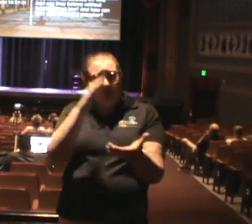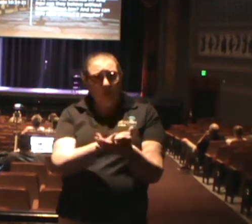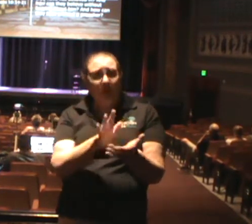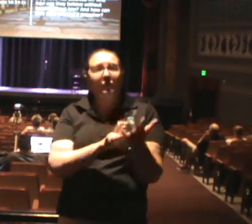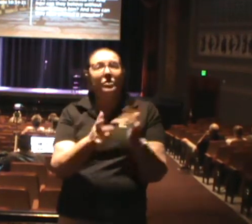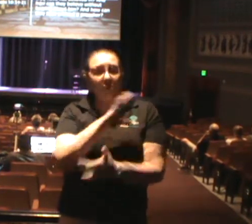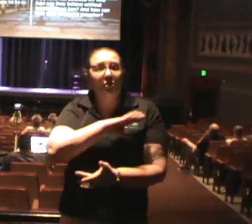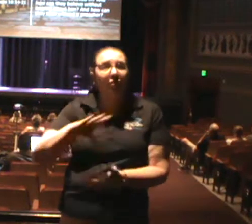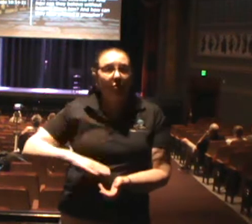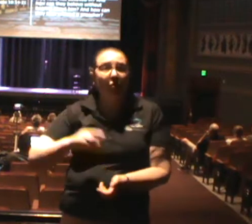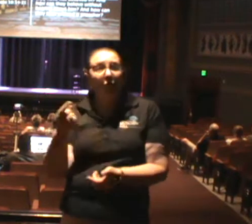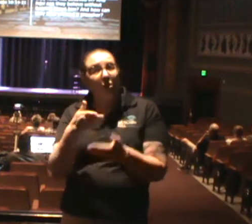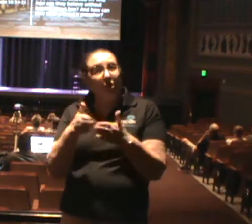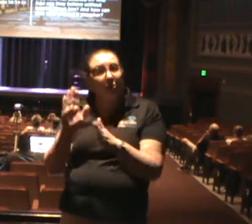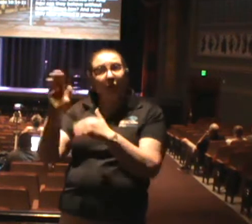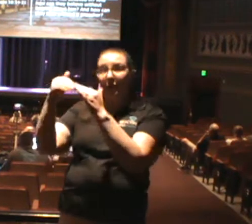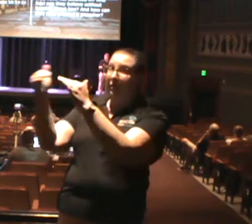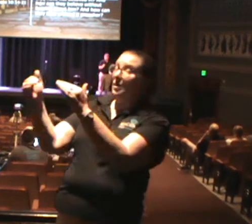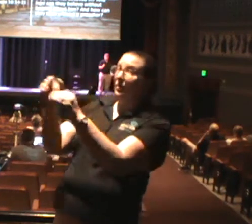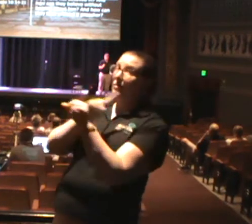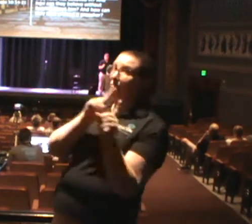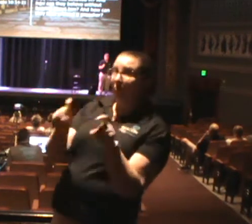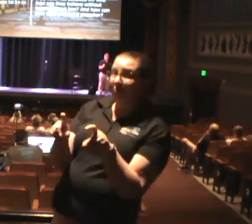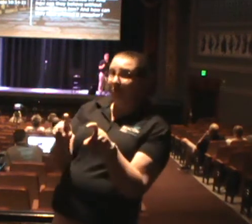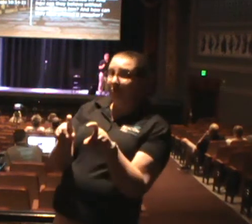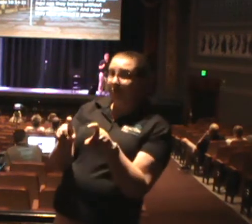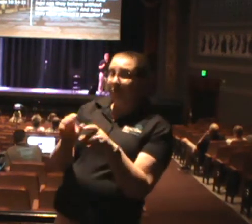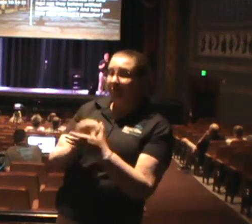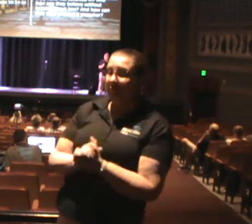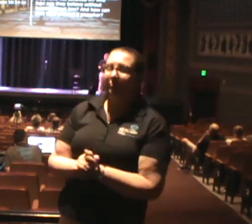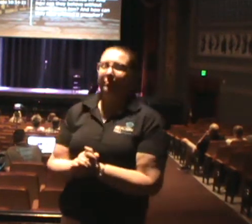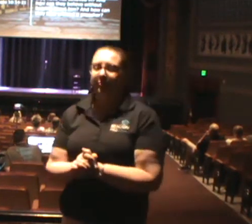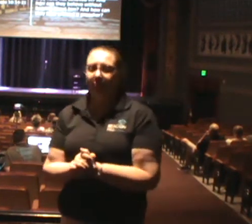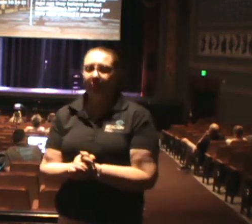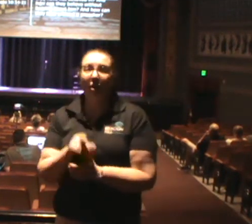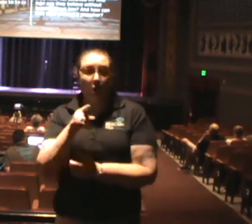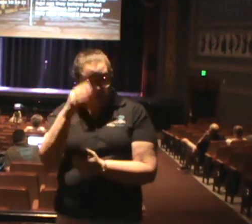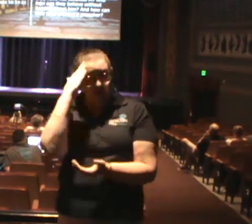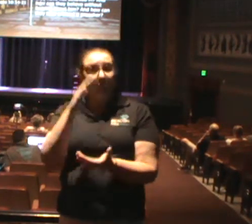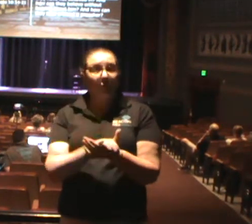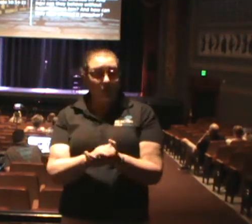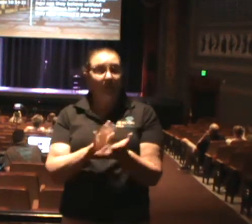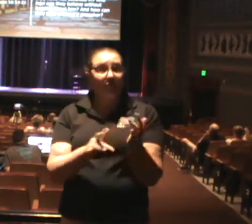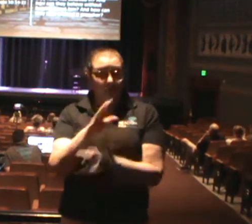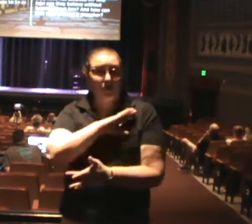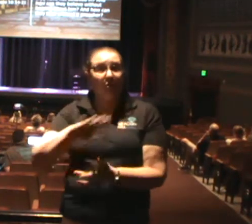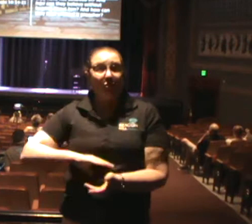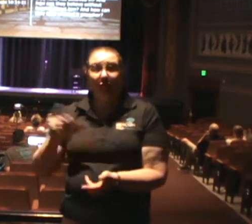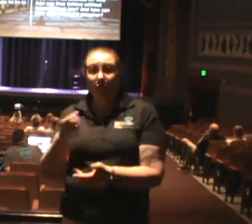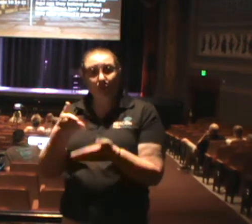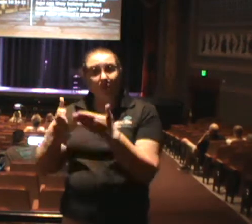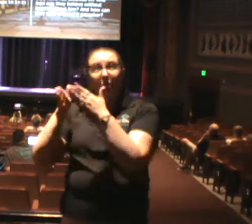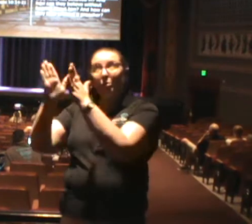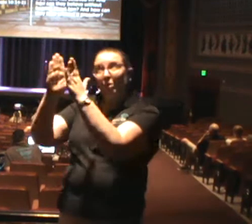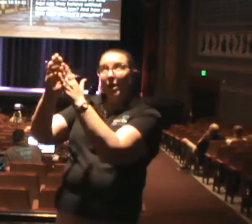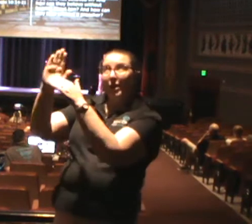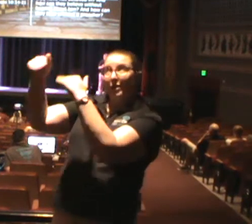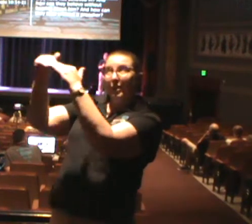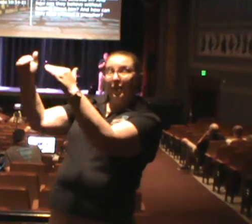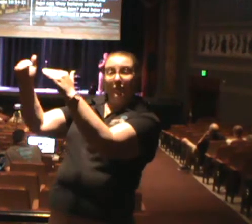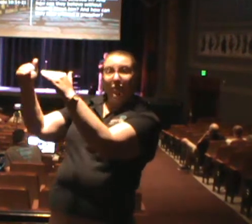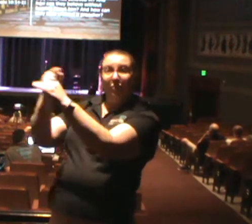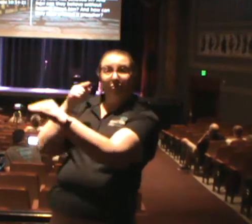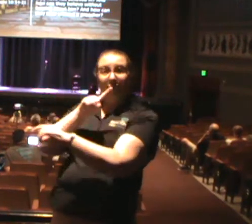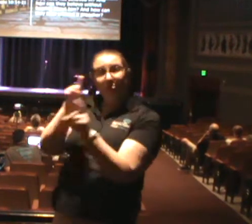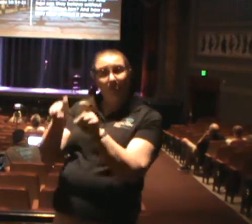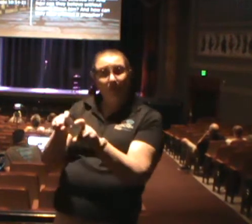is the only way to heaven? Do you believe that Jesus Christ is the only way to heaven? Do you believe outside